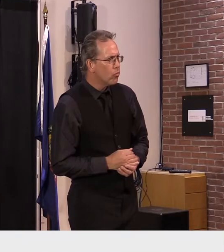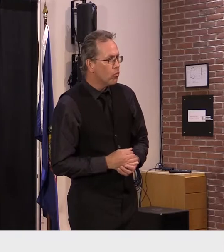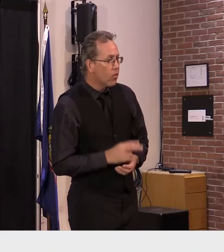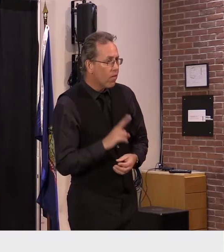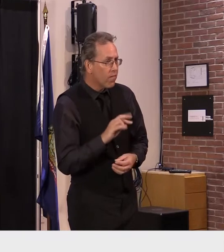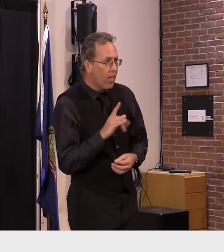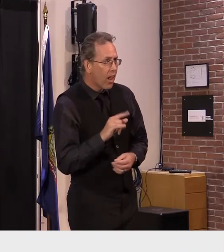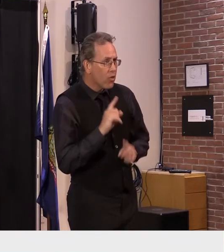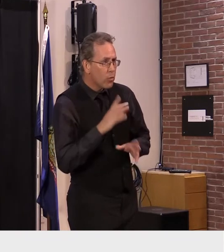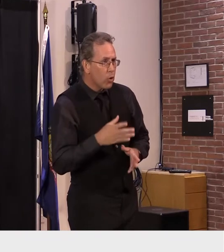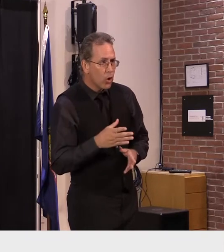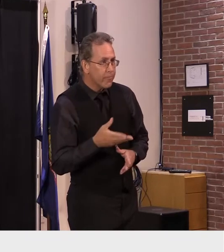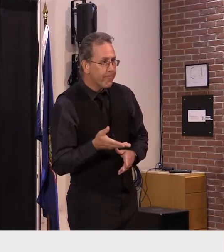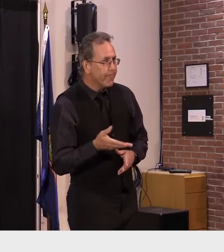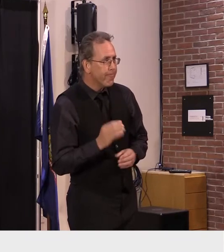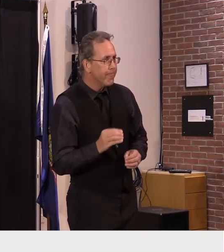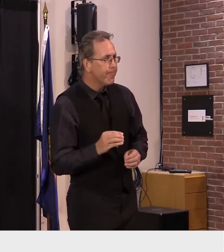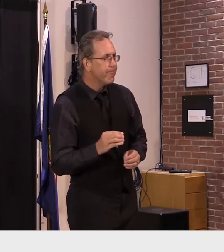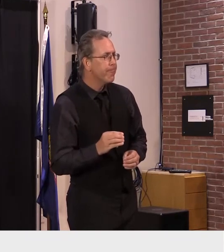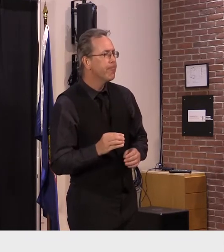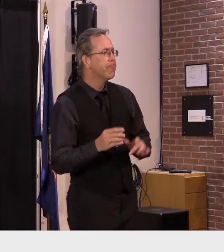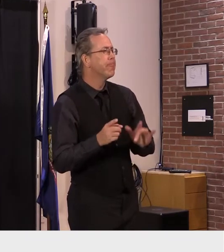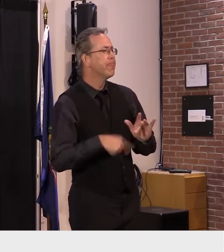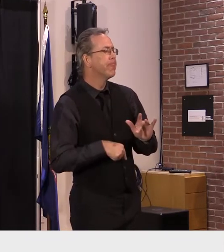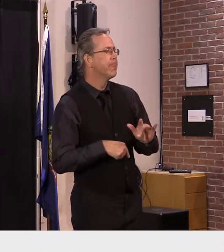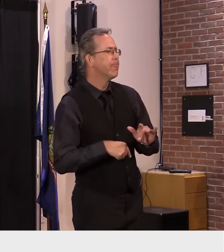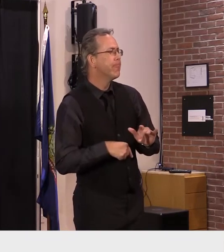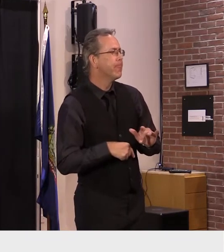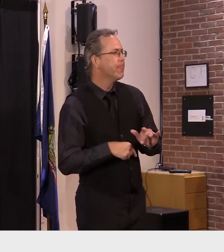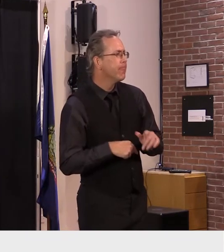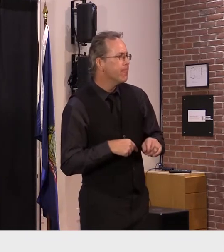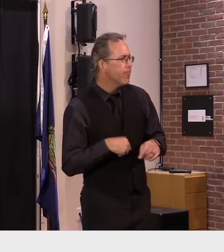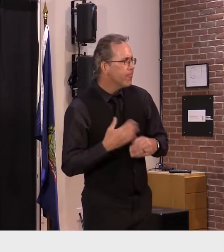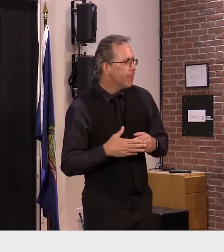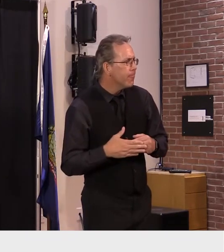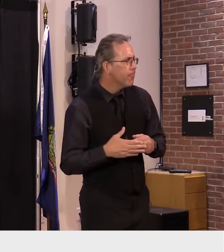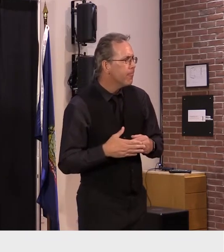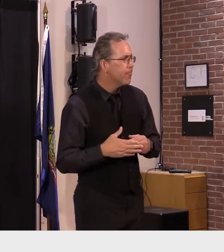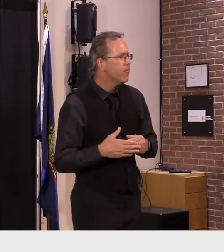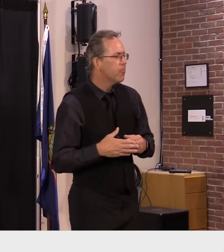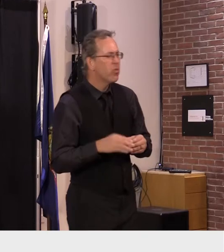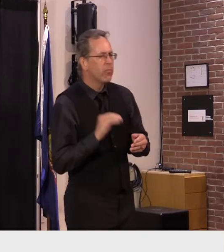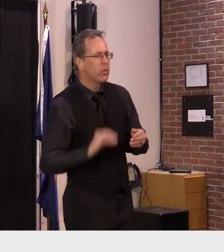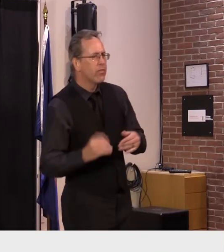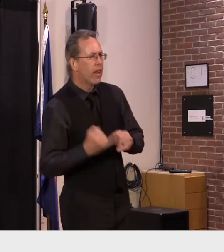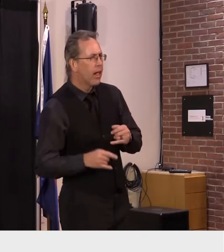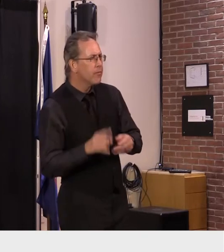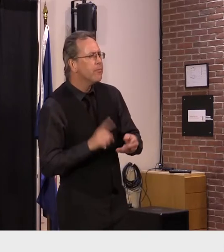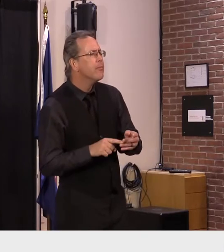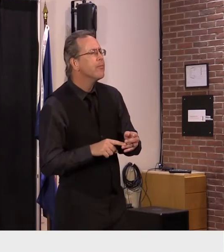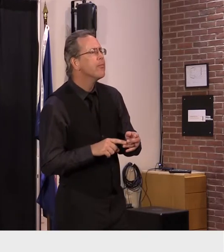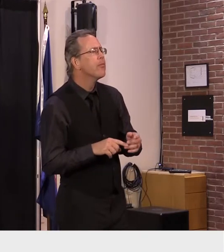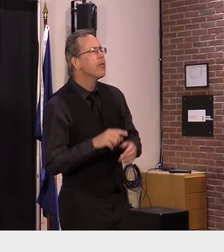all right we'll come back to lisa at the end to check uh we'll move to chris roy newport daily express